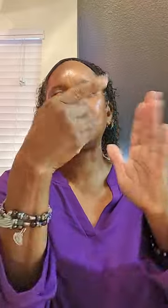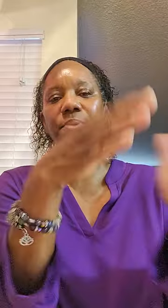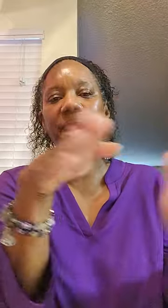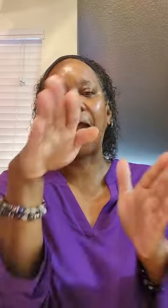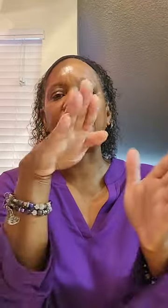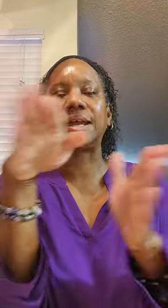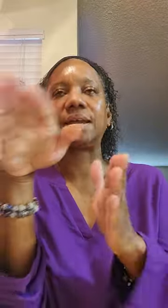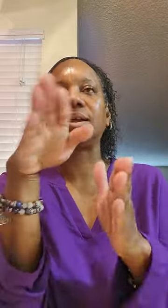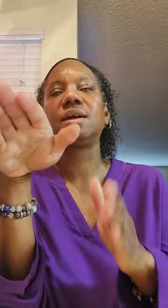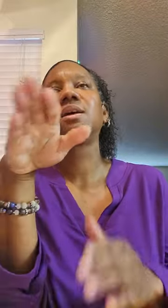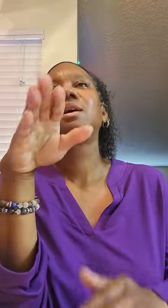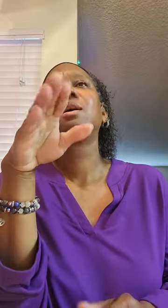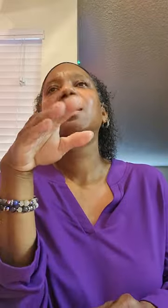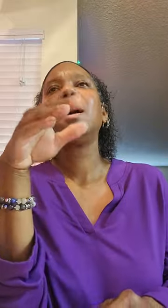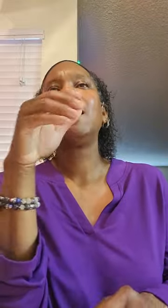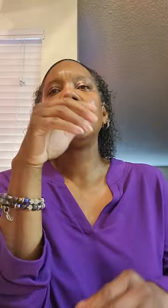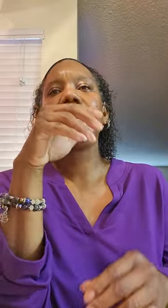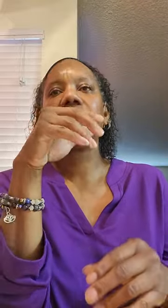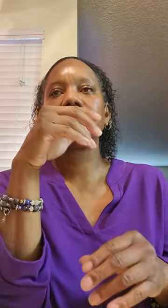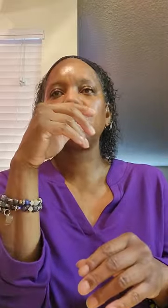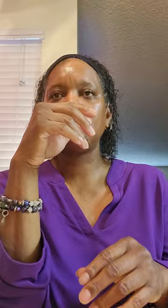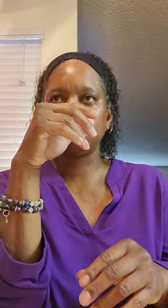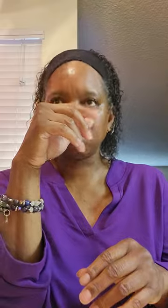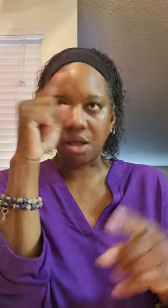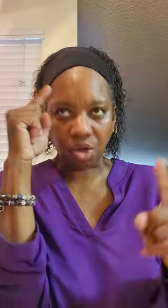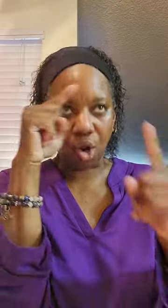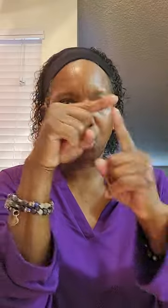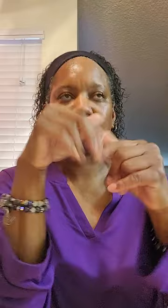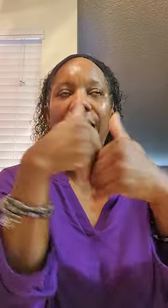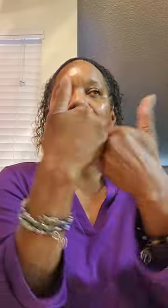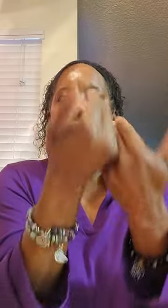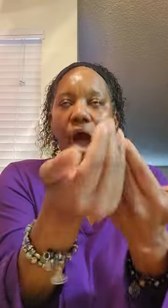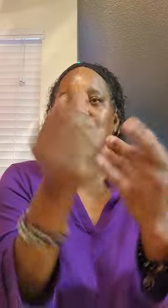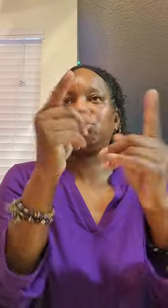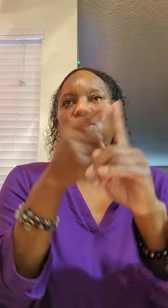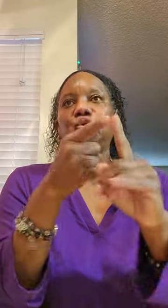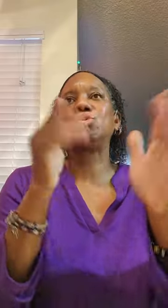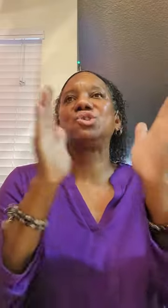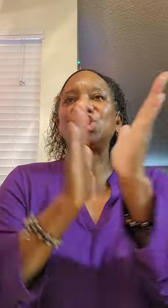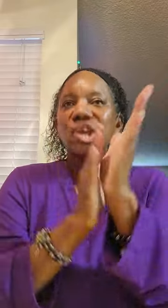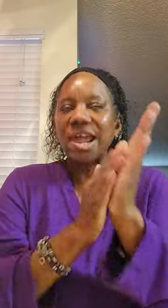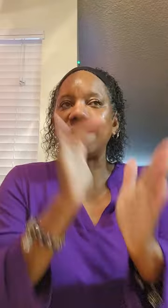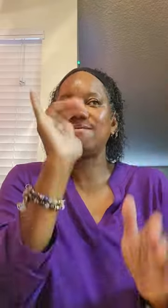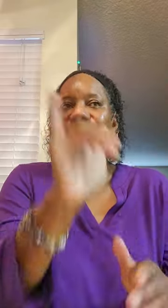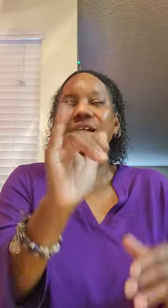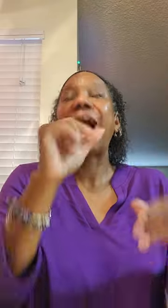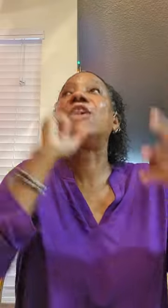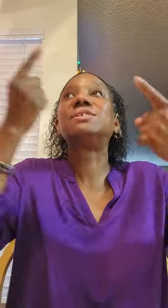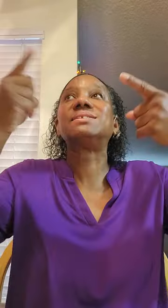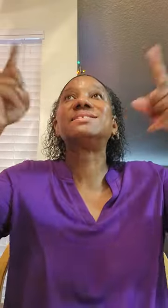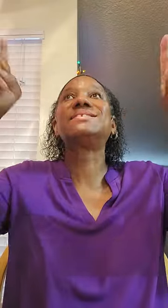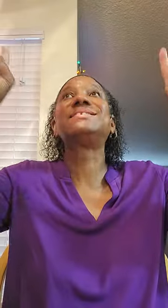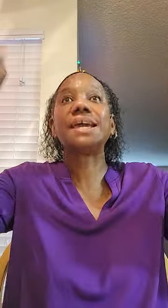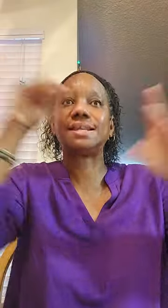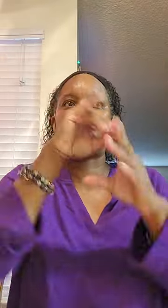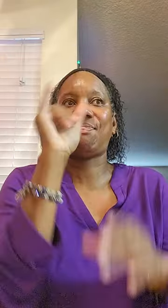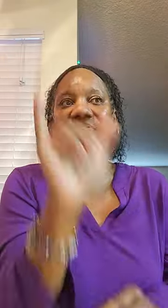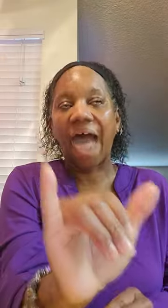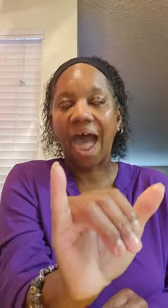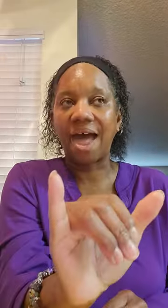planning a goal how to achieve, how to succeed in that